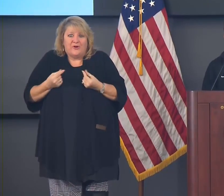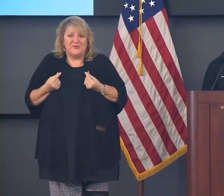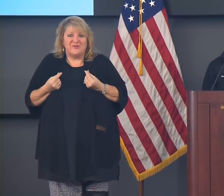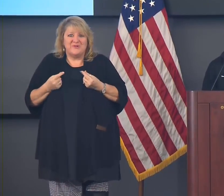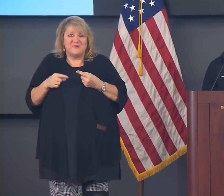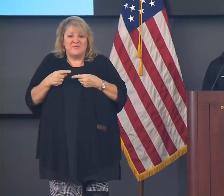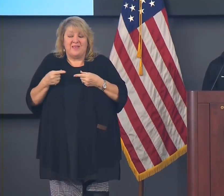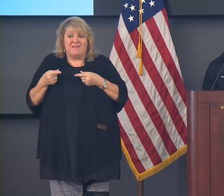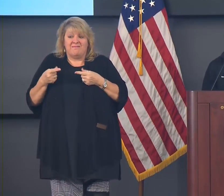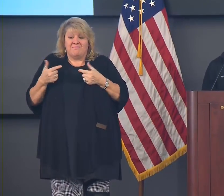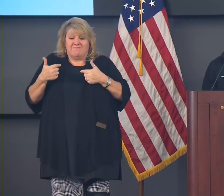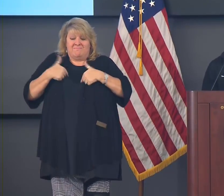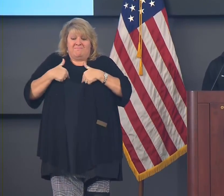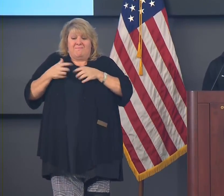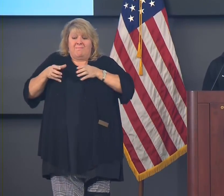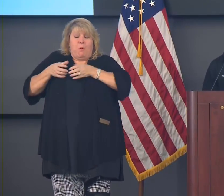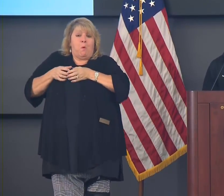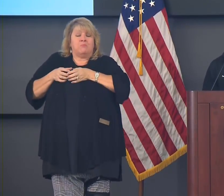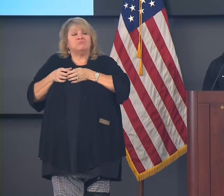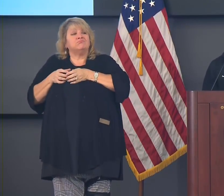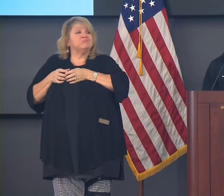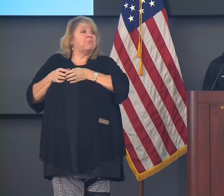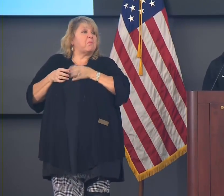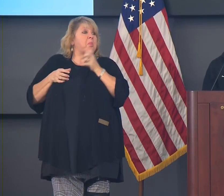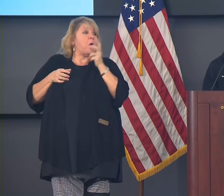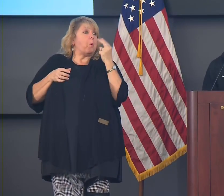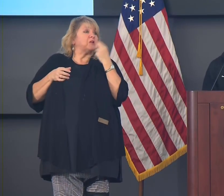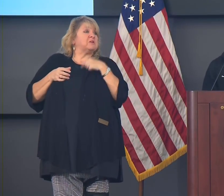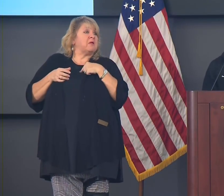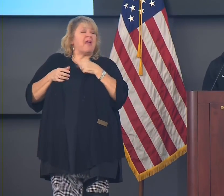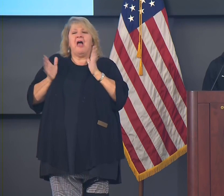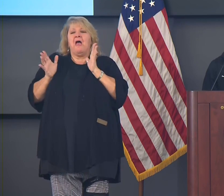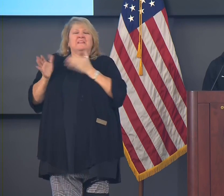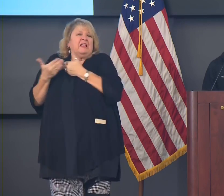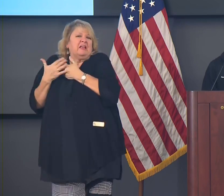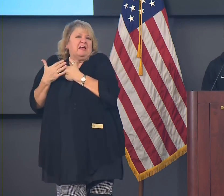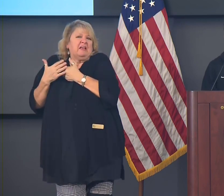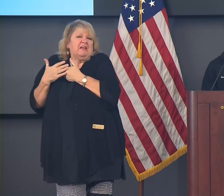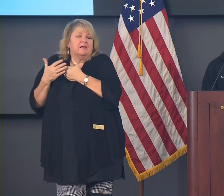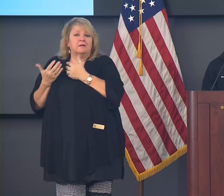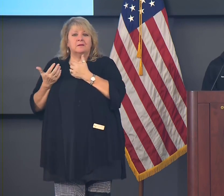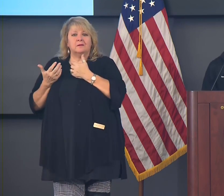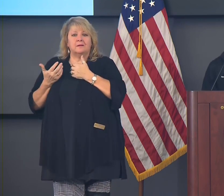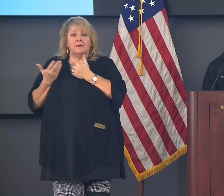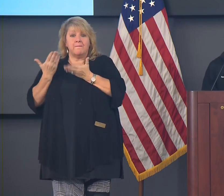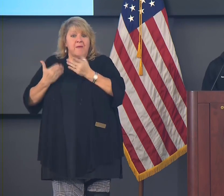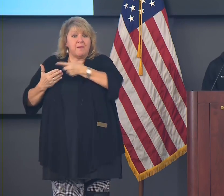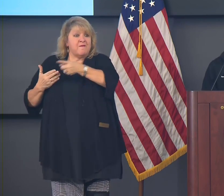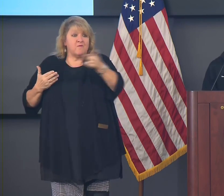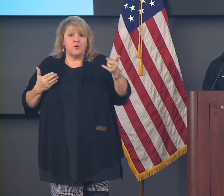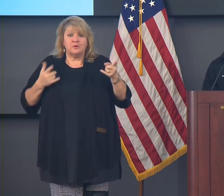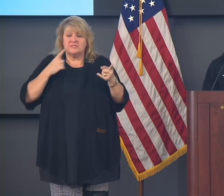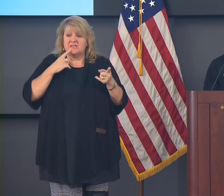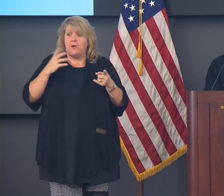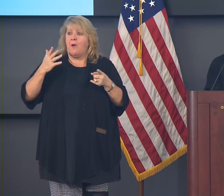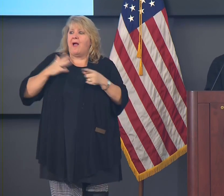family gets informed, the more they're going to say, you know what, this year for my loved ones, it's just not worth it.